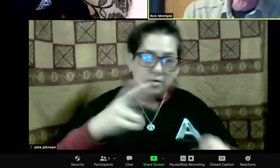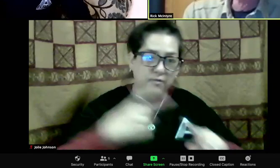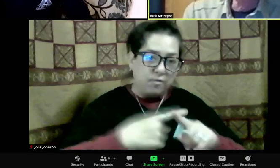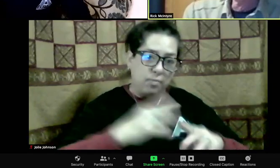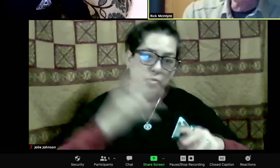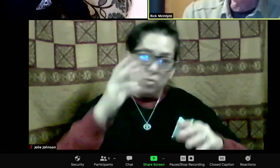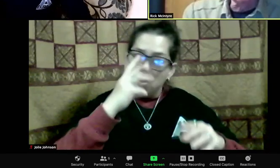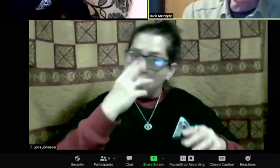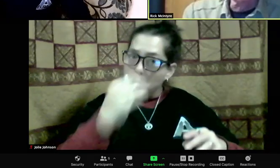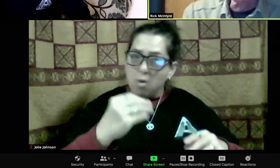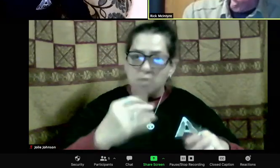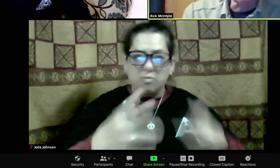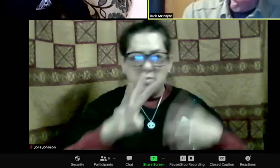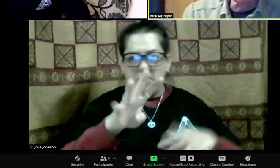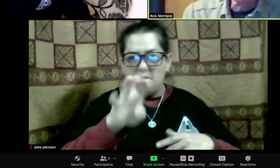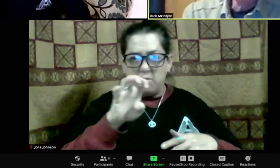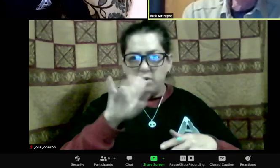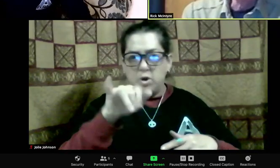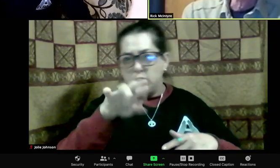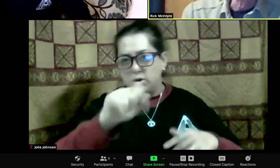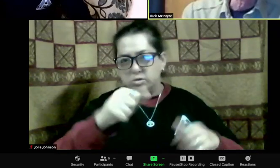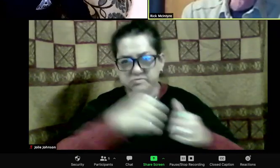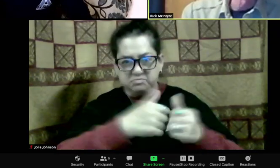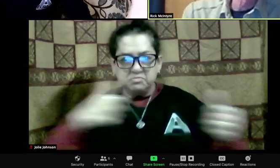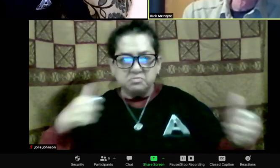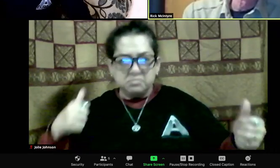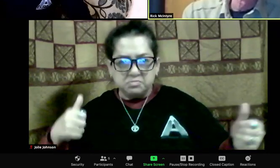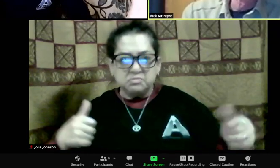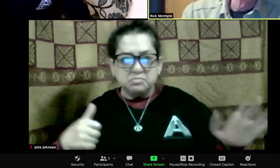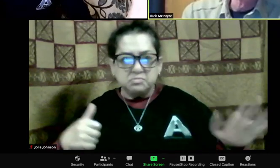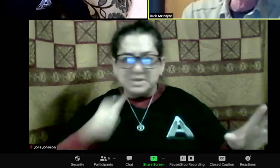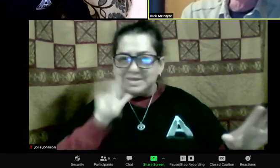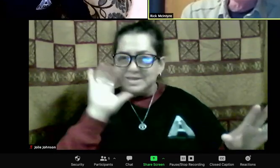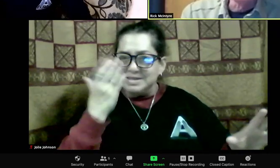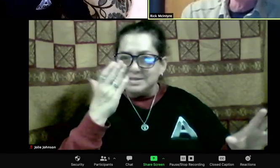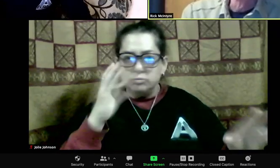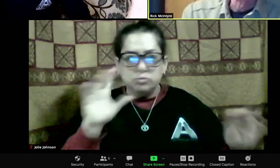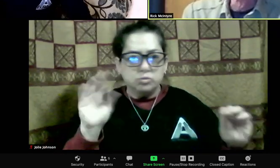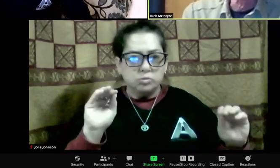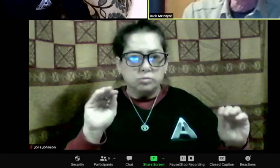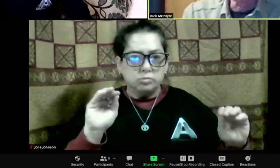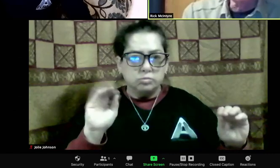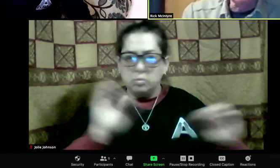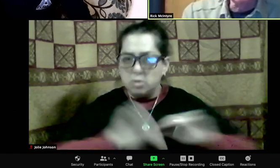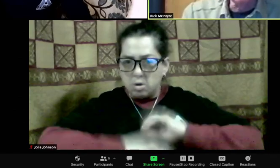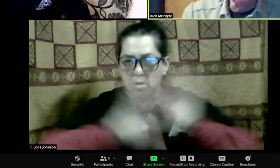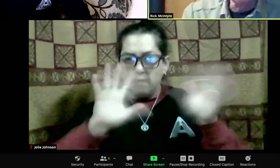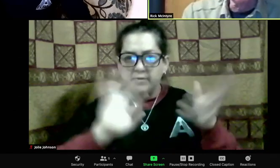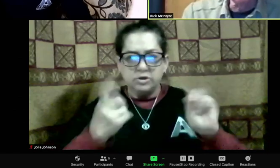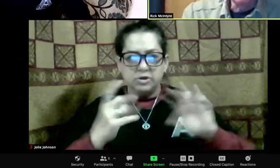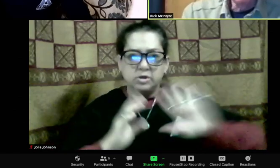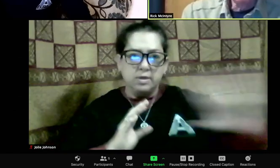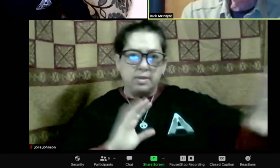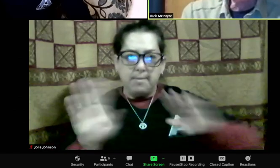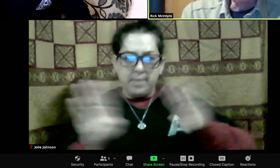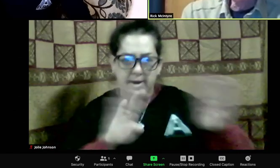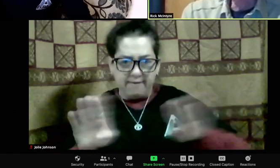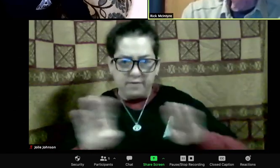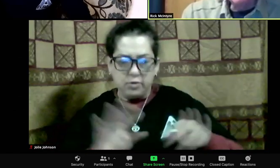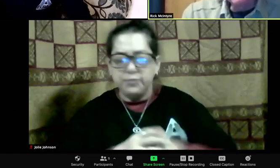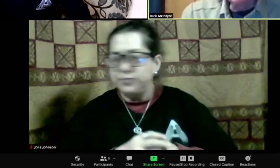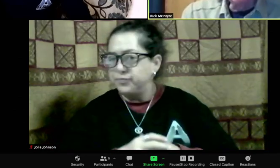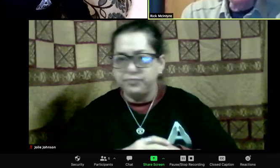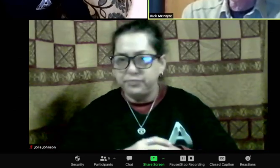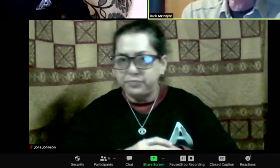details when the rangers talked to those people. But when I was watching from a distance, that's why I'm